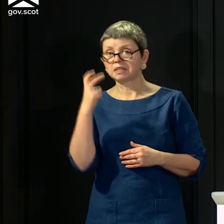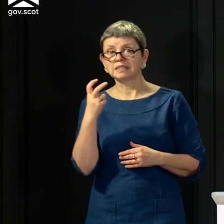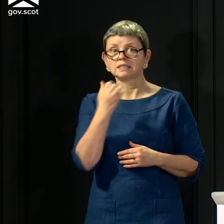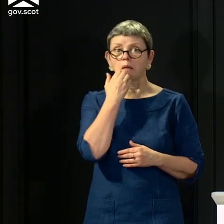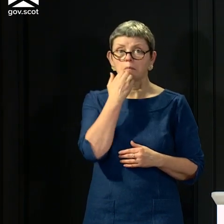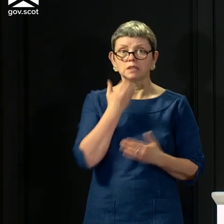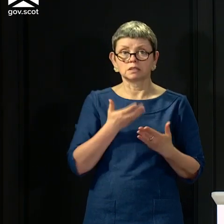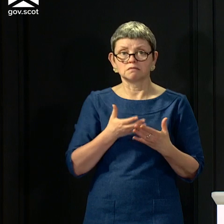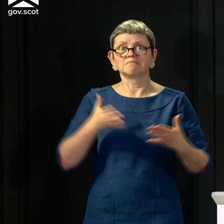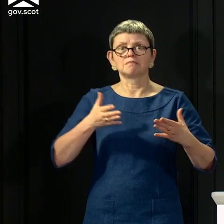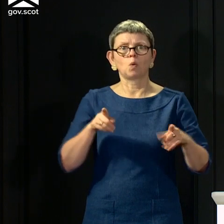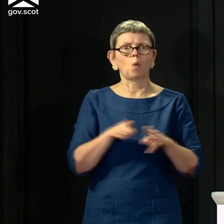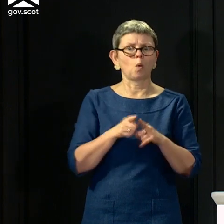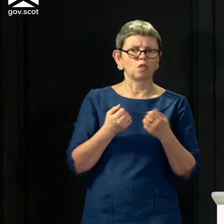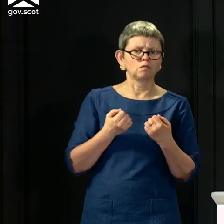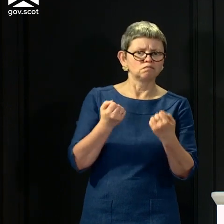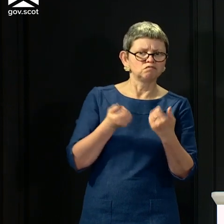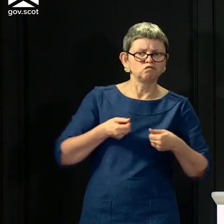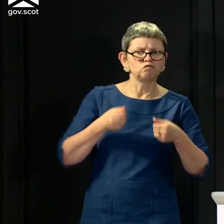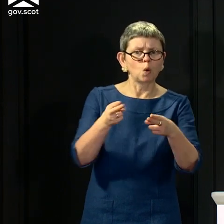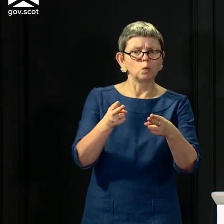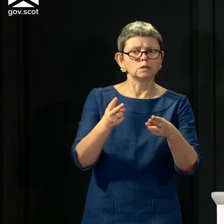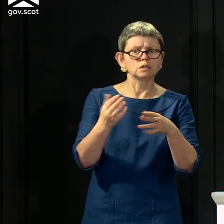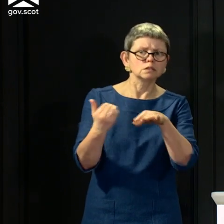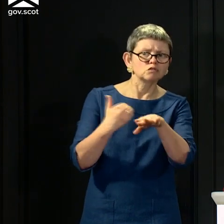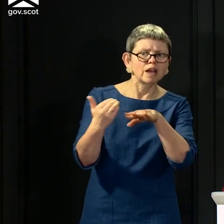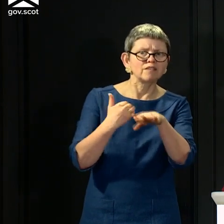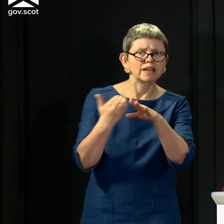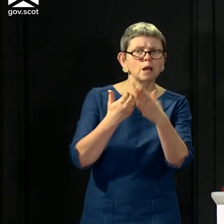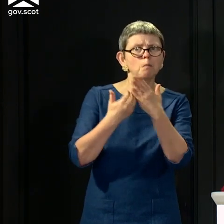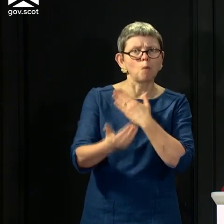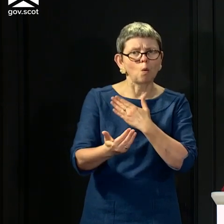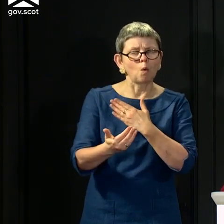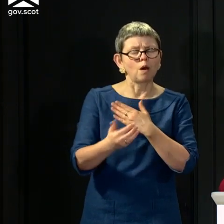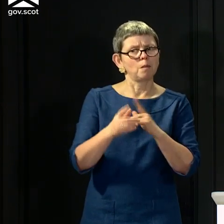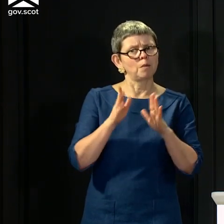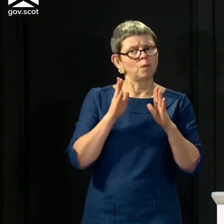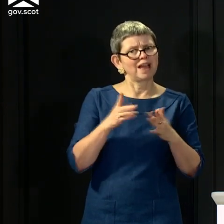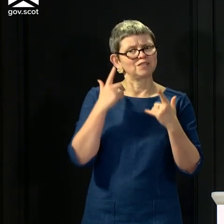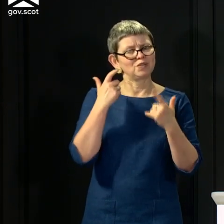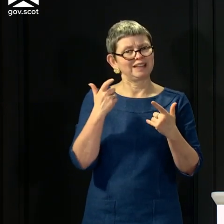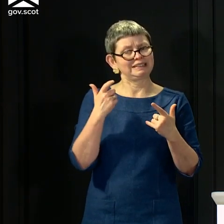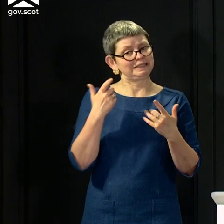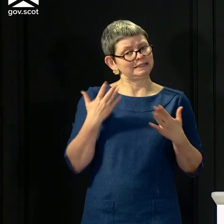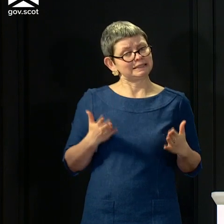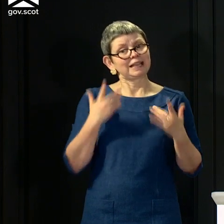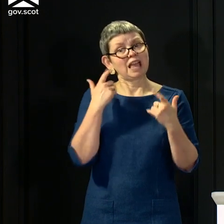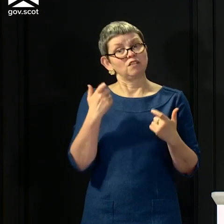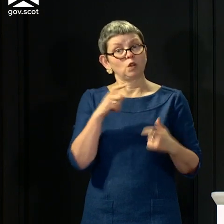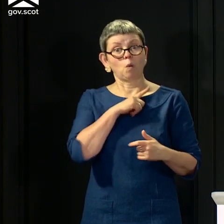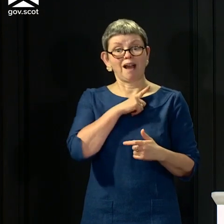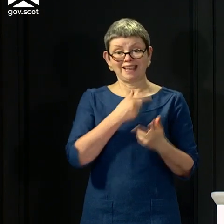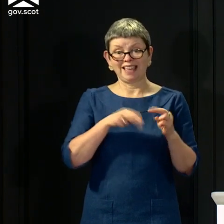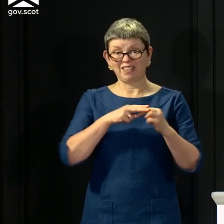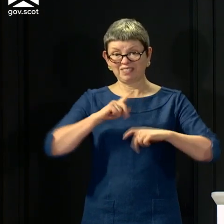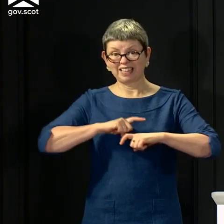But we've just got to all think about that, because if that continues, then we could be standing here next week saying, actually, we've gone back the way and we're looking at longer under